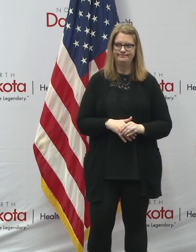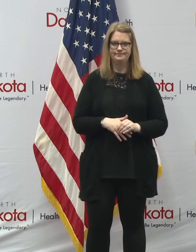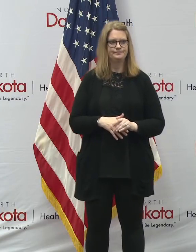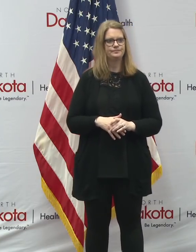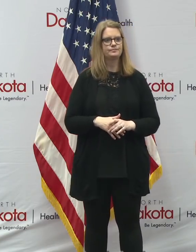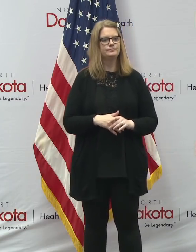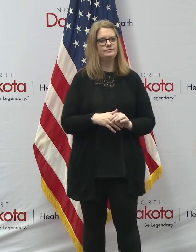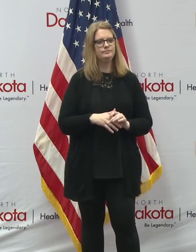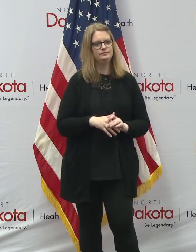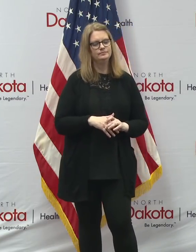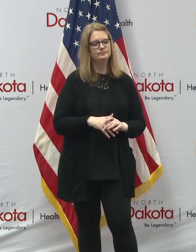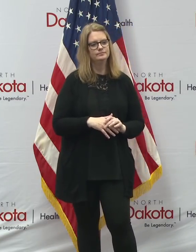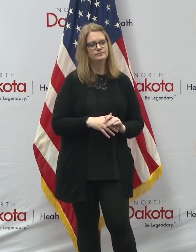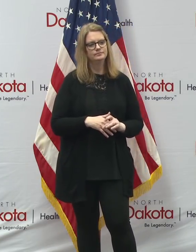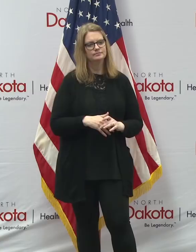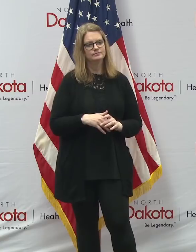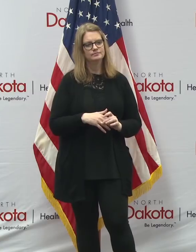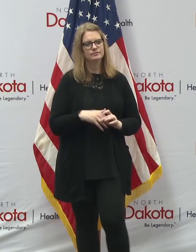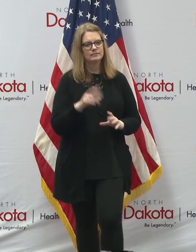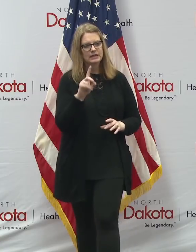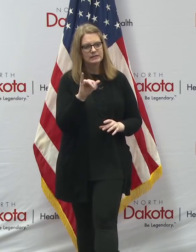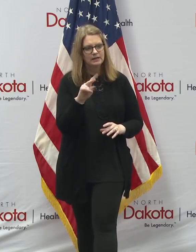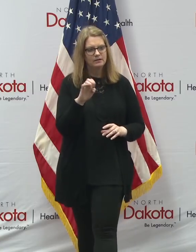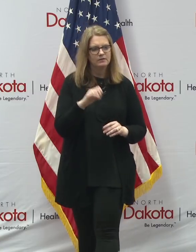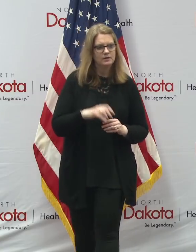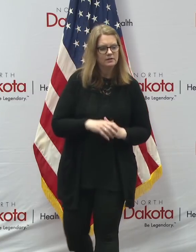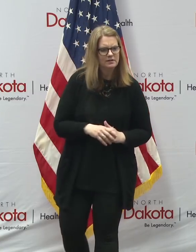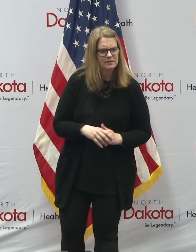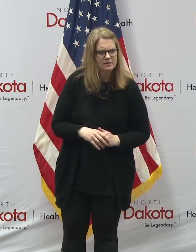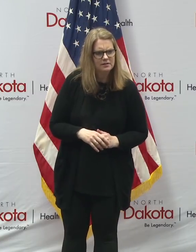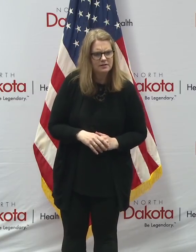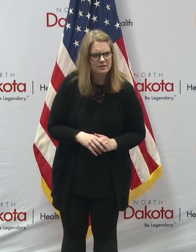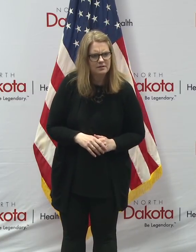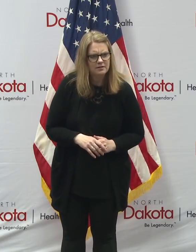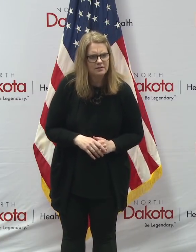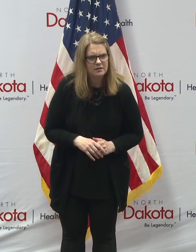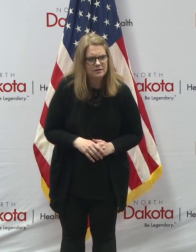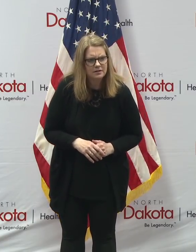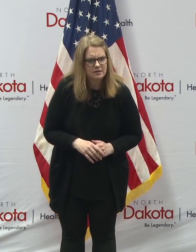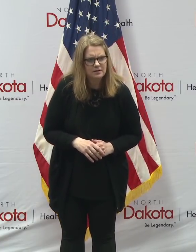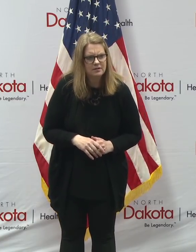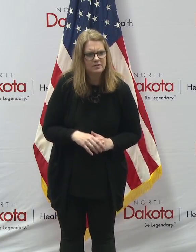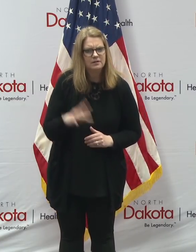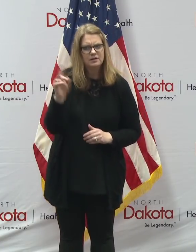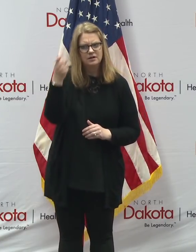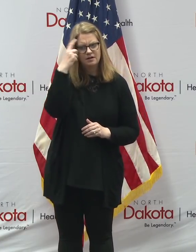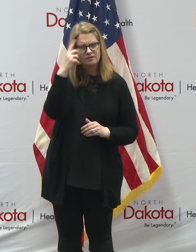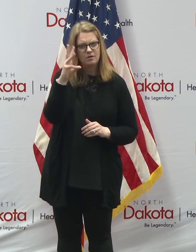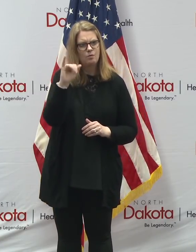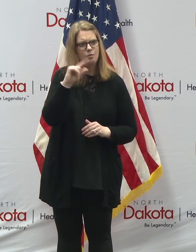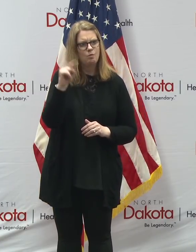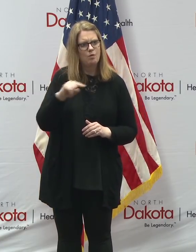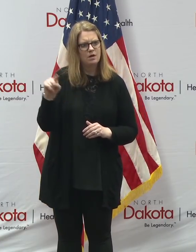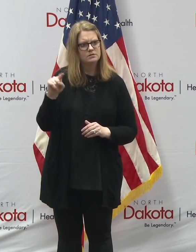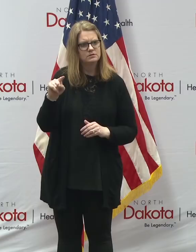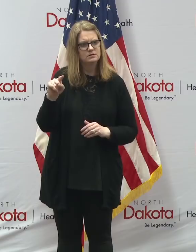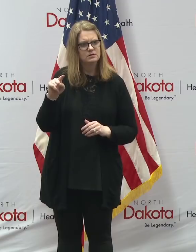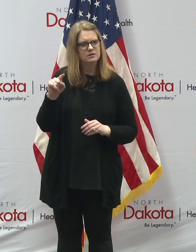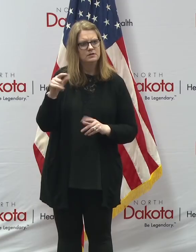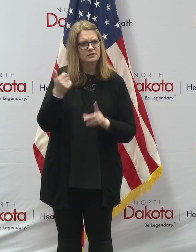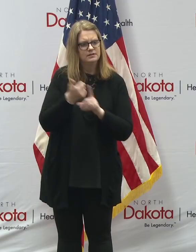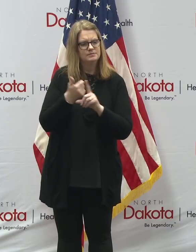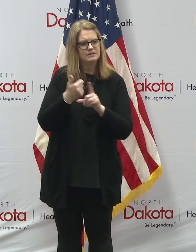Dave, you're next. Yes, and this follows along with that, too. Governor Walz has had some pushback from some legislative leaders